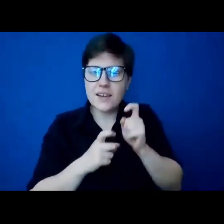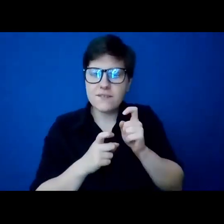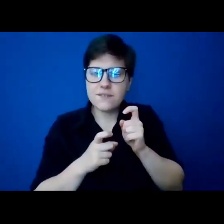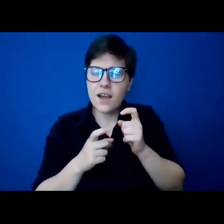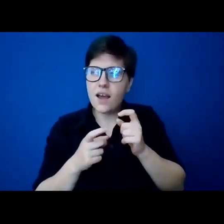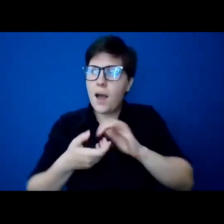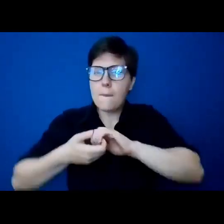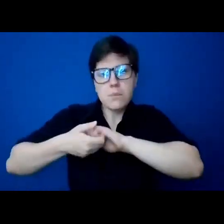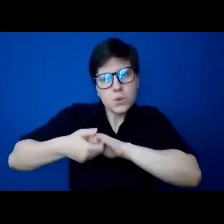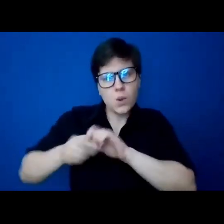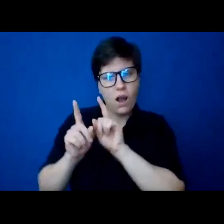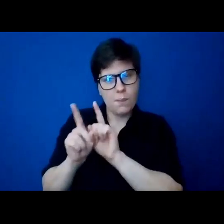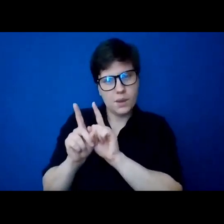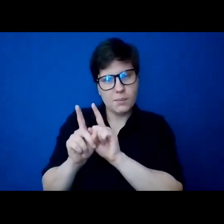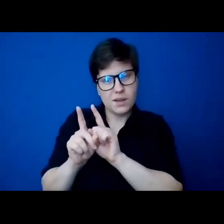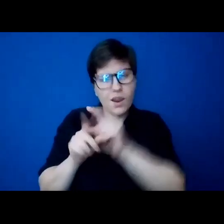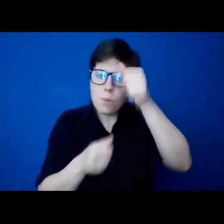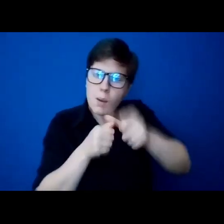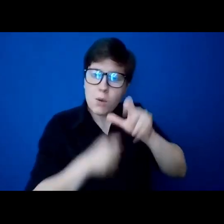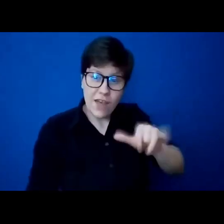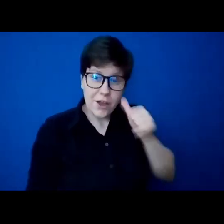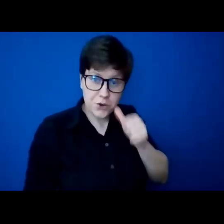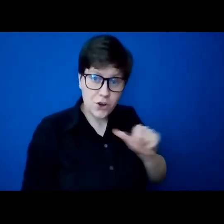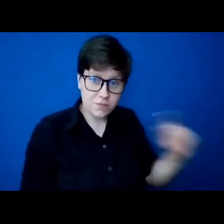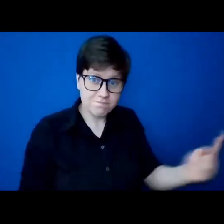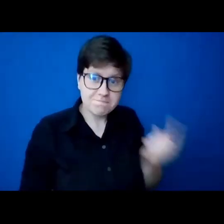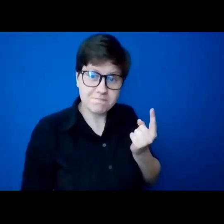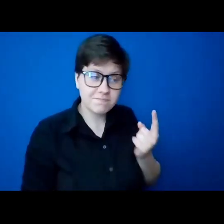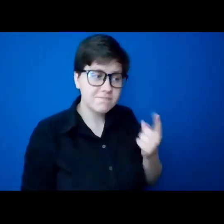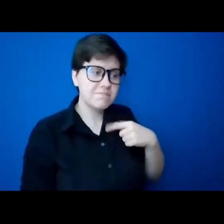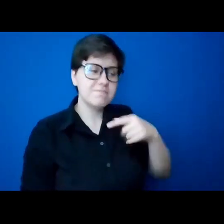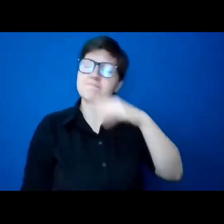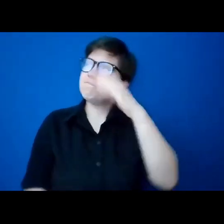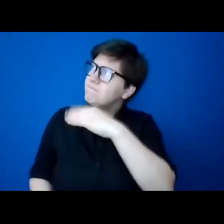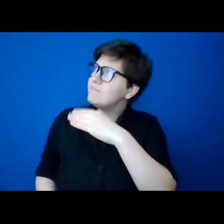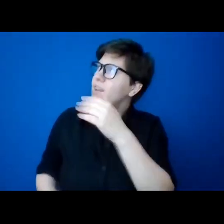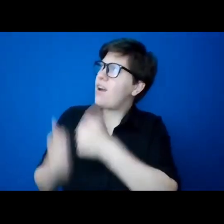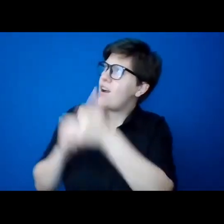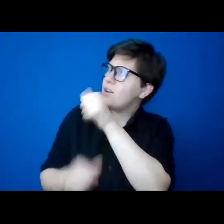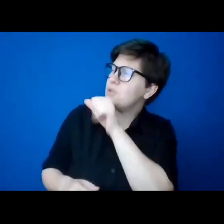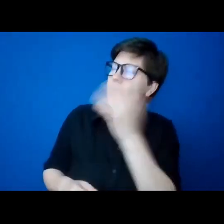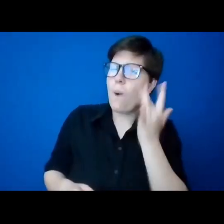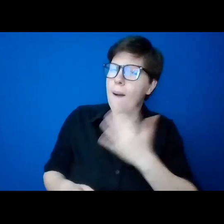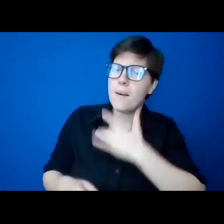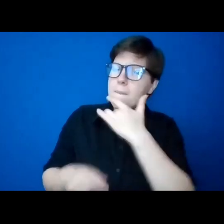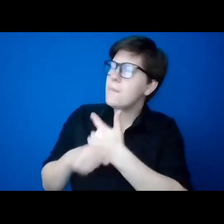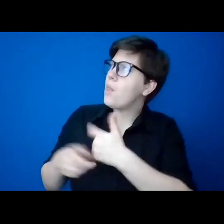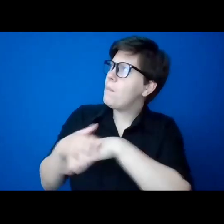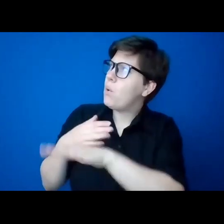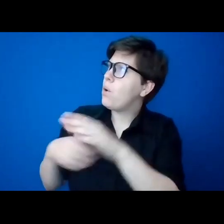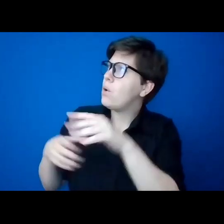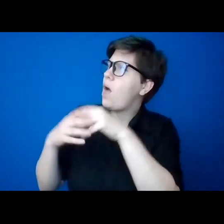That little girl said to me, Archbishop, why was my brother born with autism?